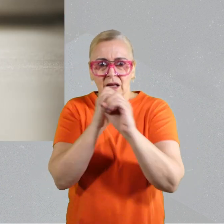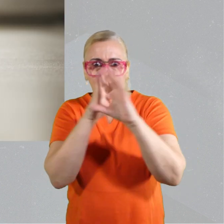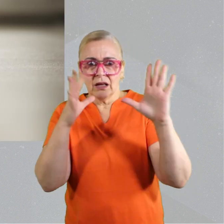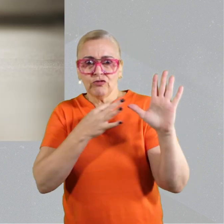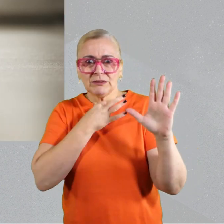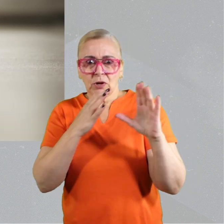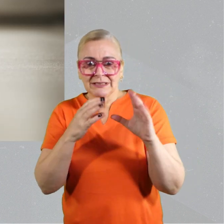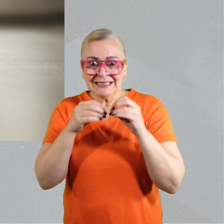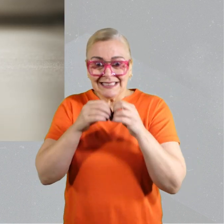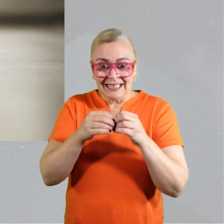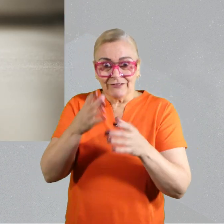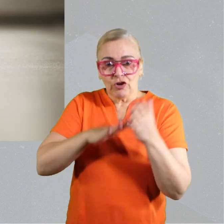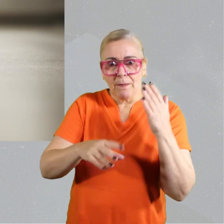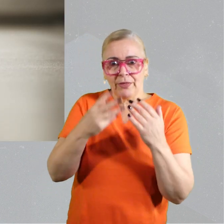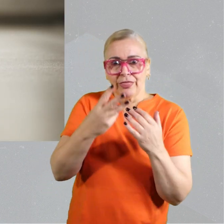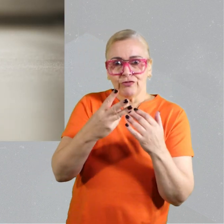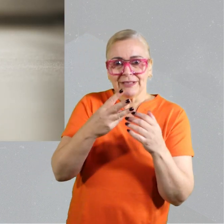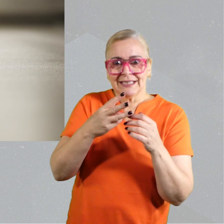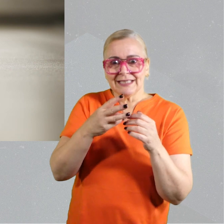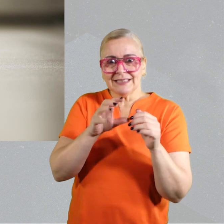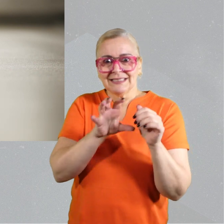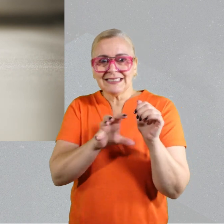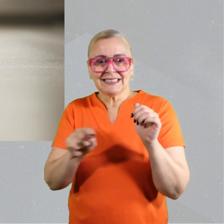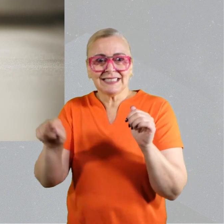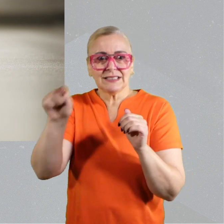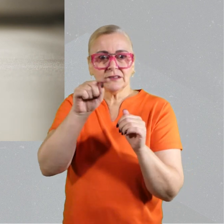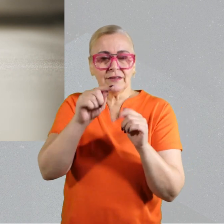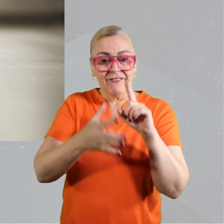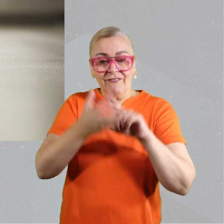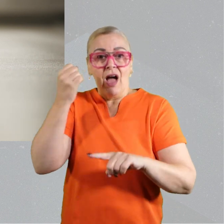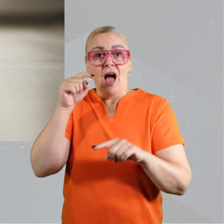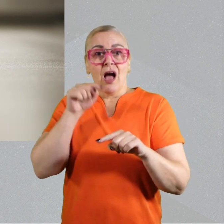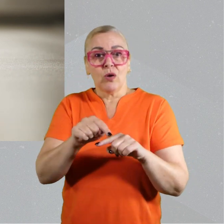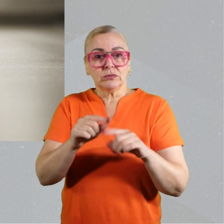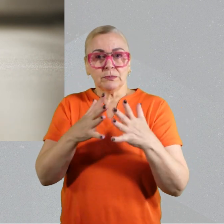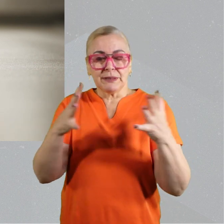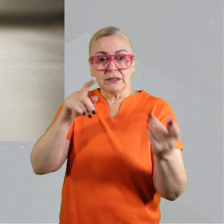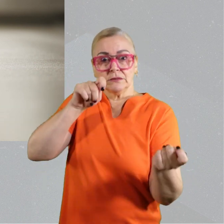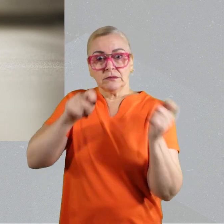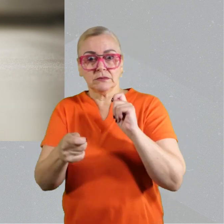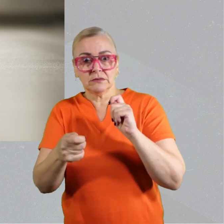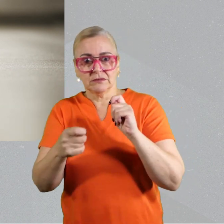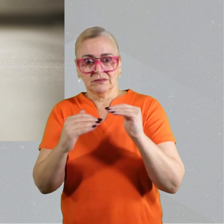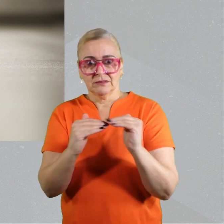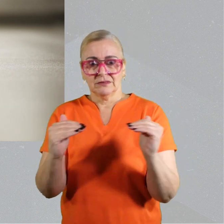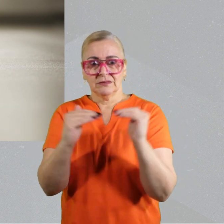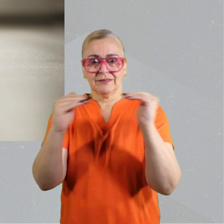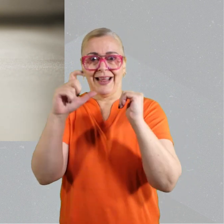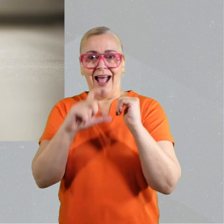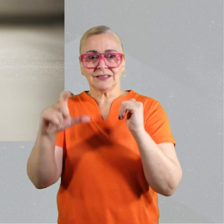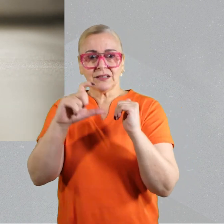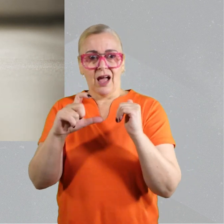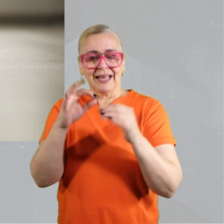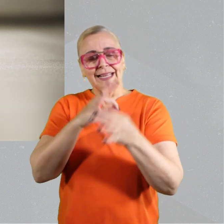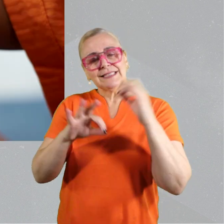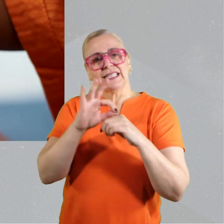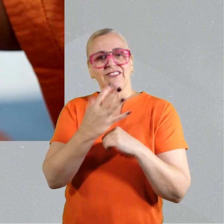study just looking at some common symptoms, things like bleeding from your rectum and paired that with losing weight and a